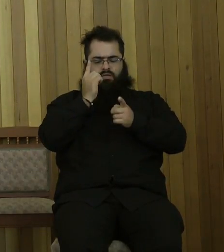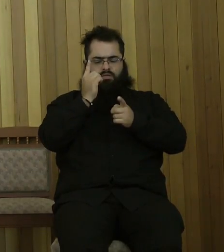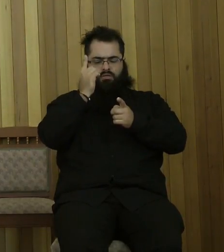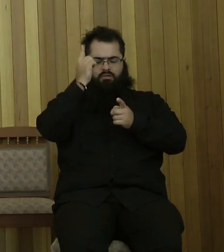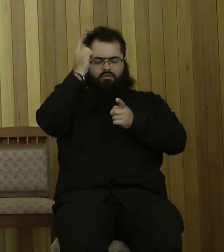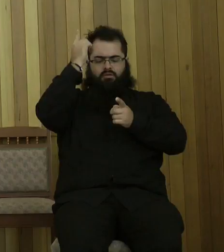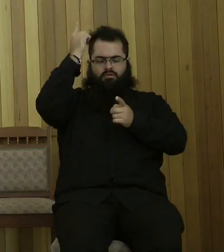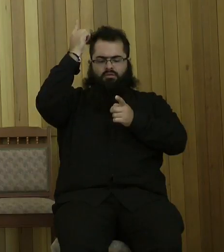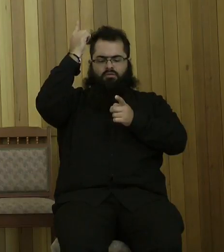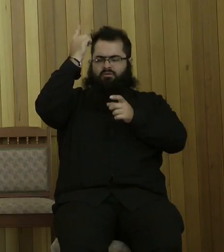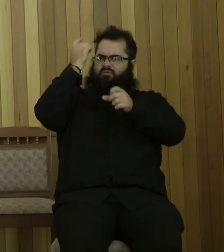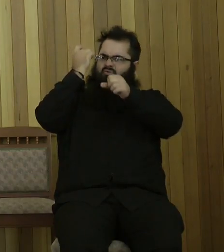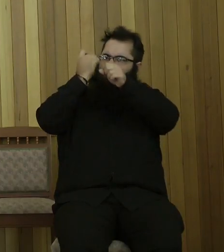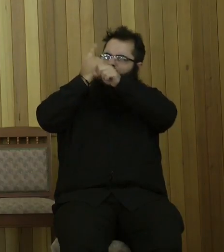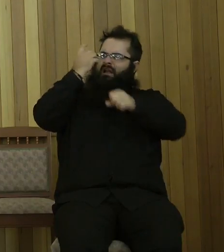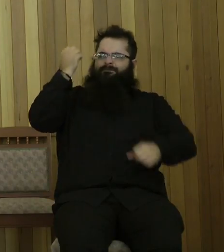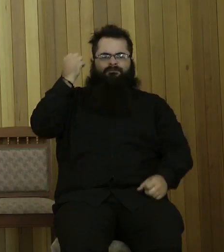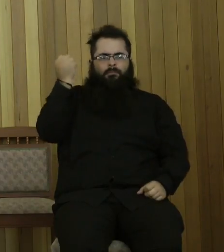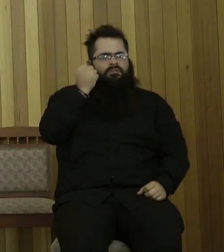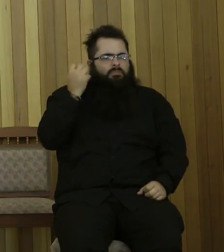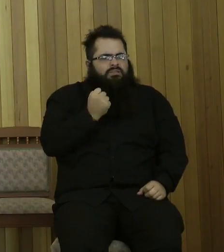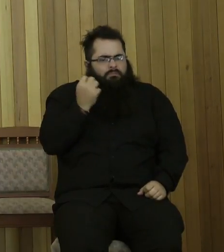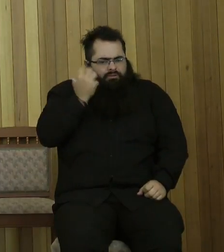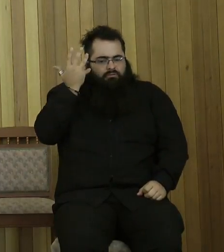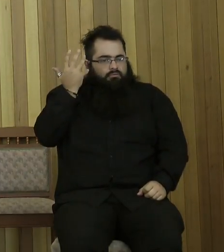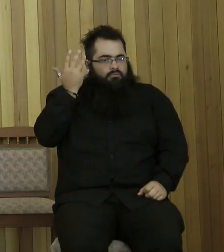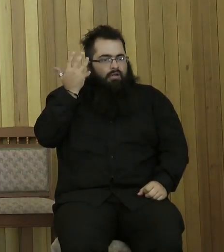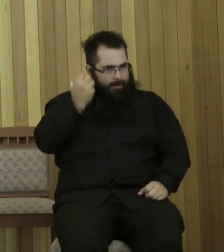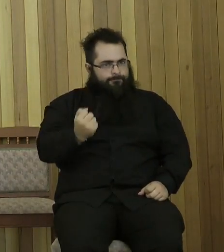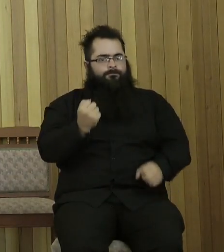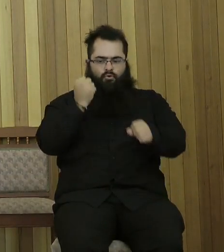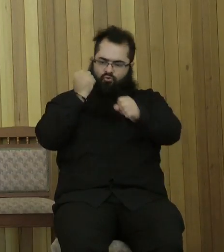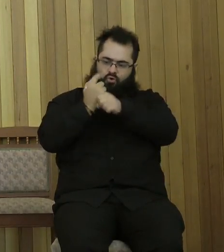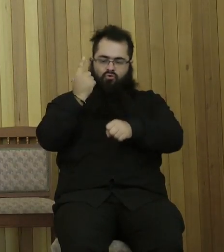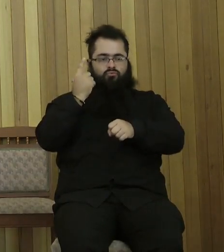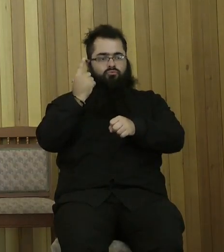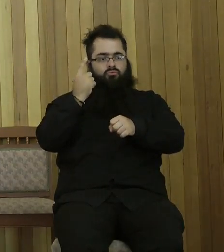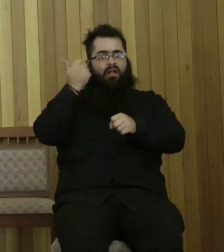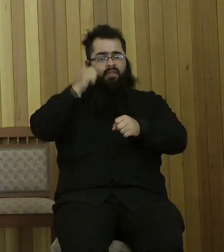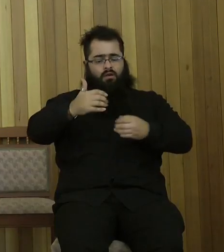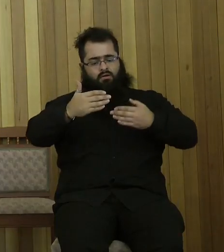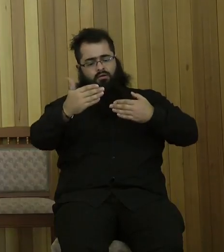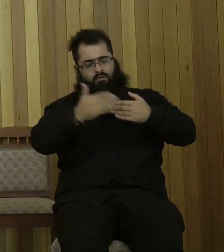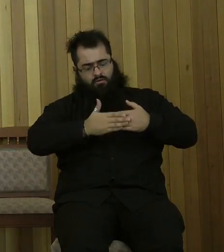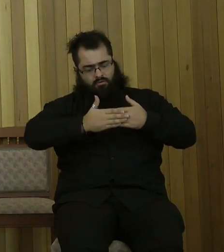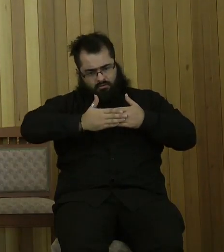There must be a God out there. And it was really a case, guess, from that point forward, was to establish a